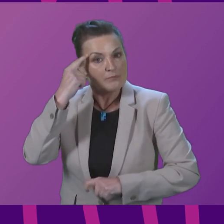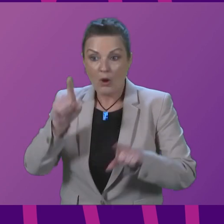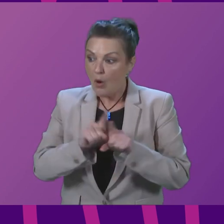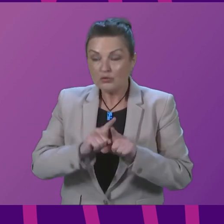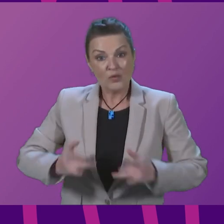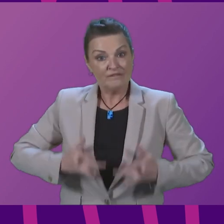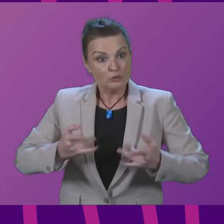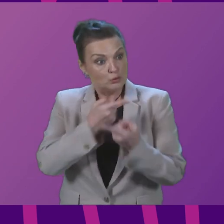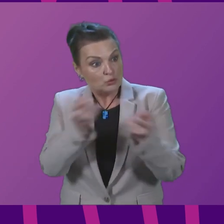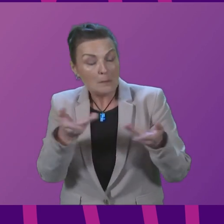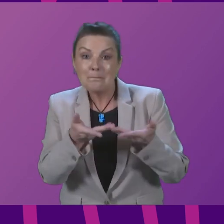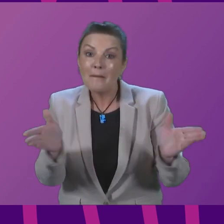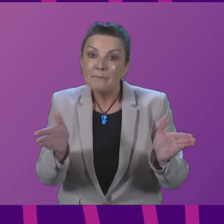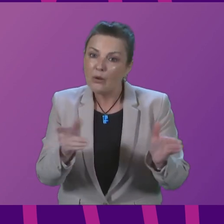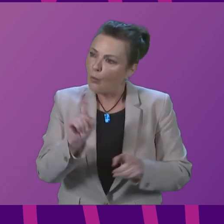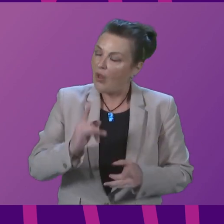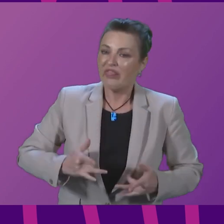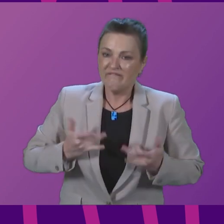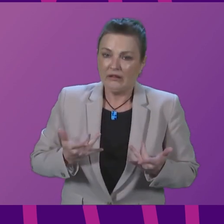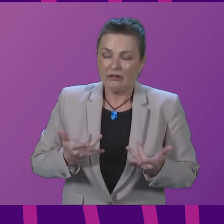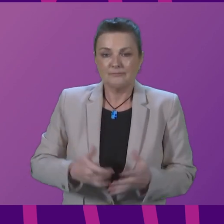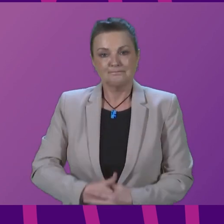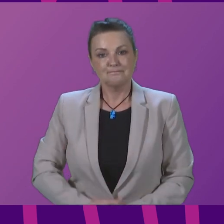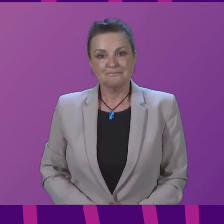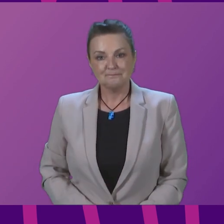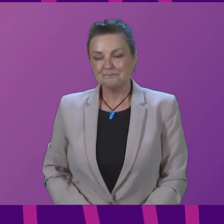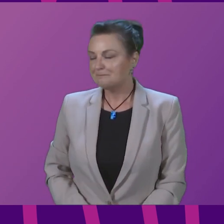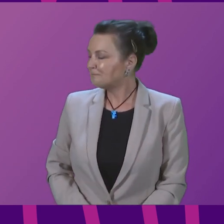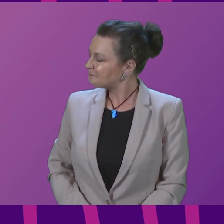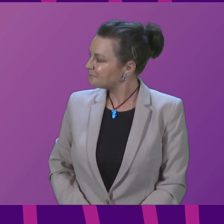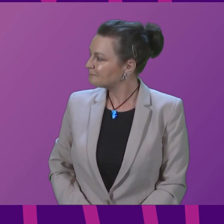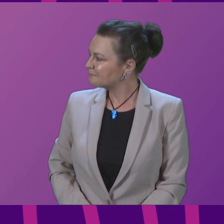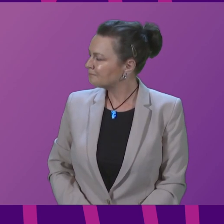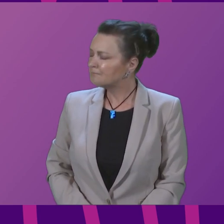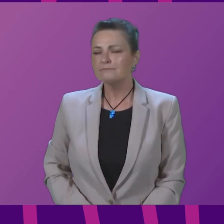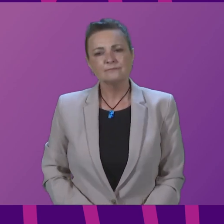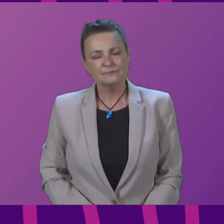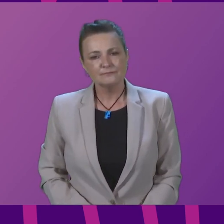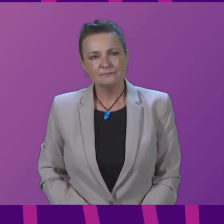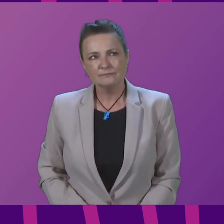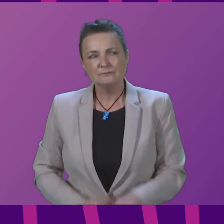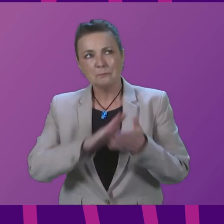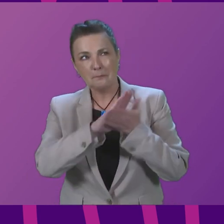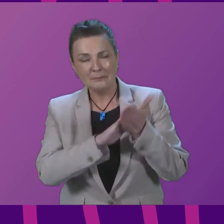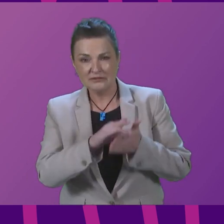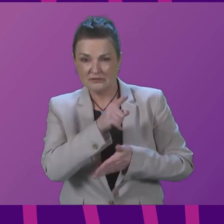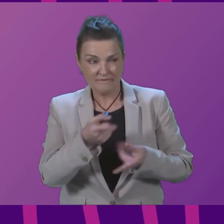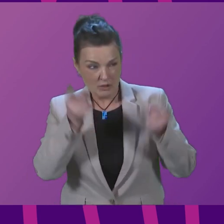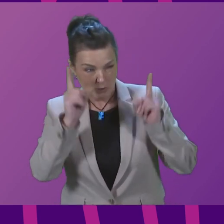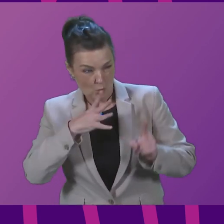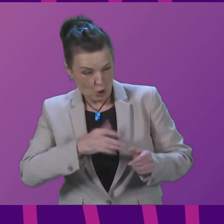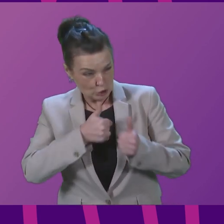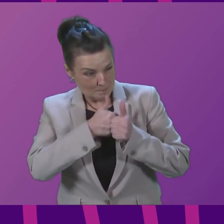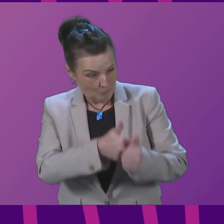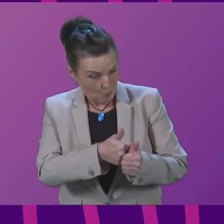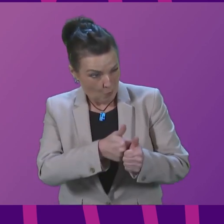views of the wider public are taken fully into account. Douglas Ross. So the First Minister wants to support those who use our roads